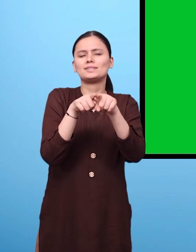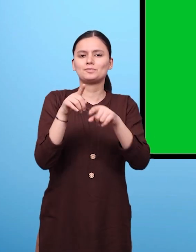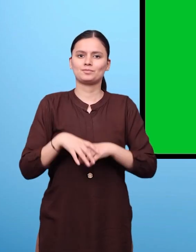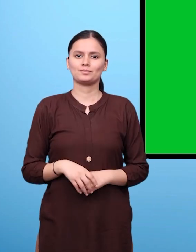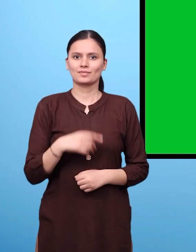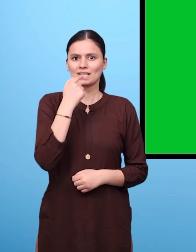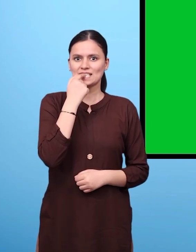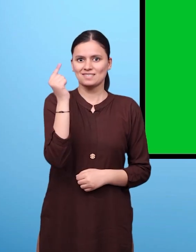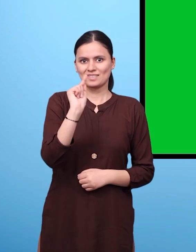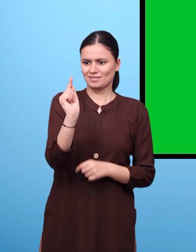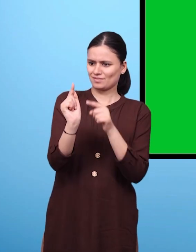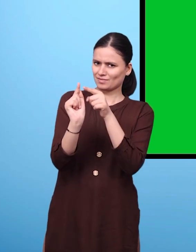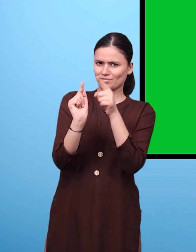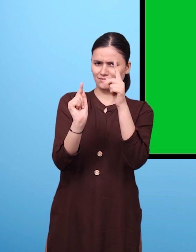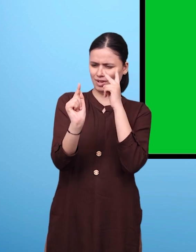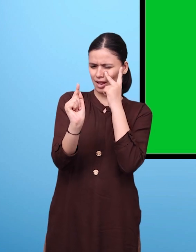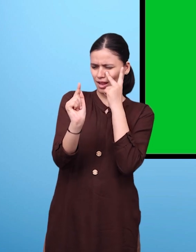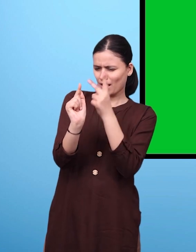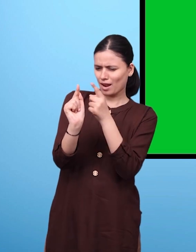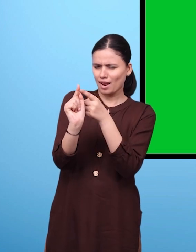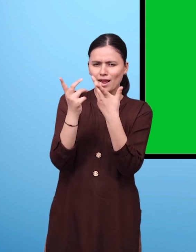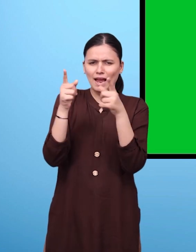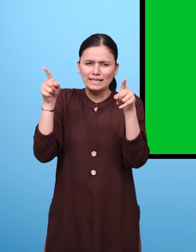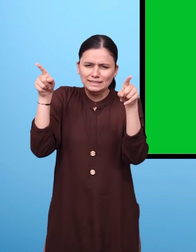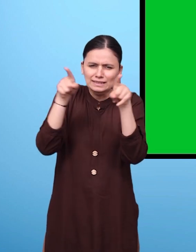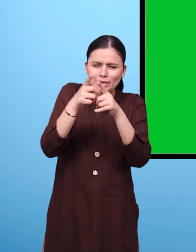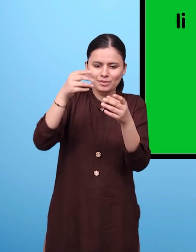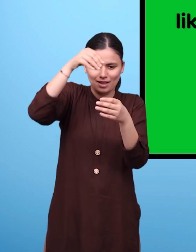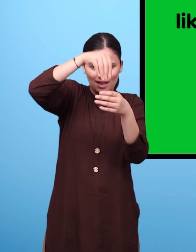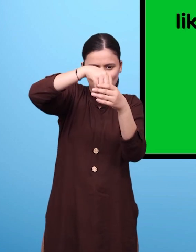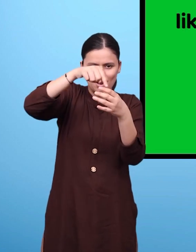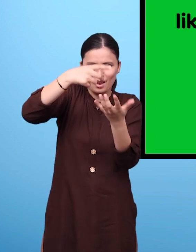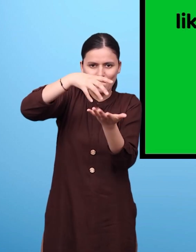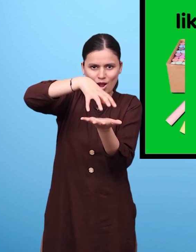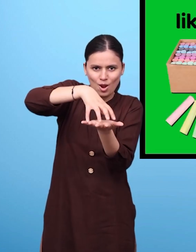edges and corners of solid objects like a chalk box